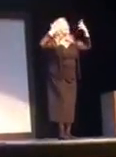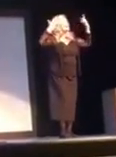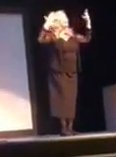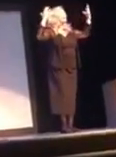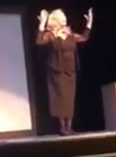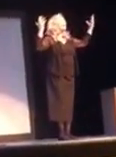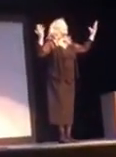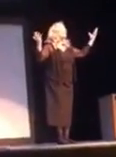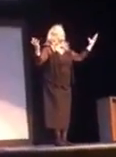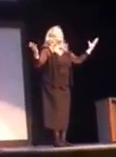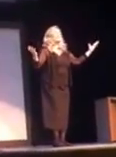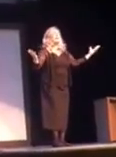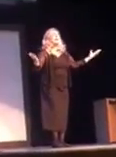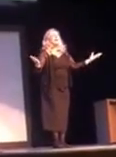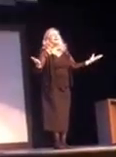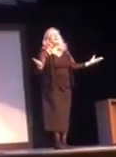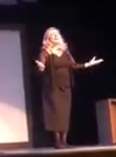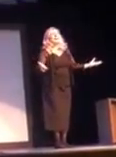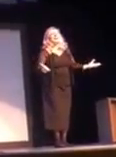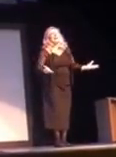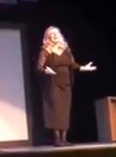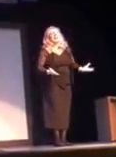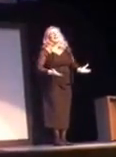cheerfulness.